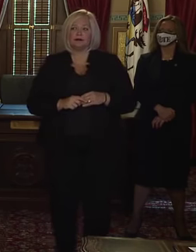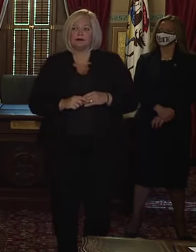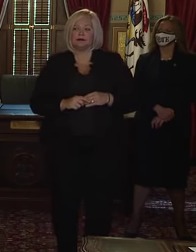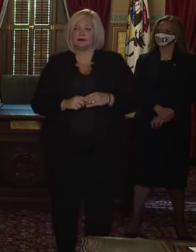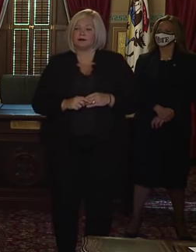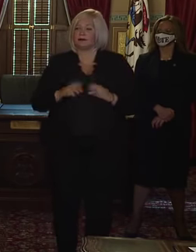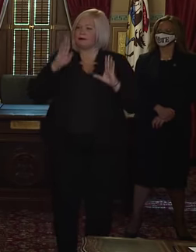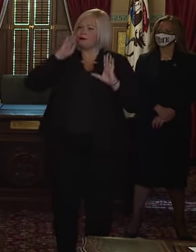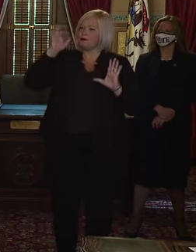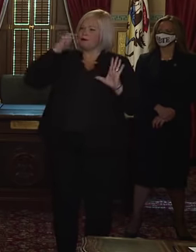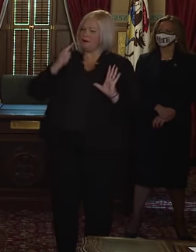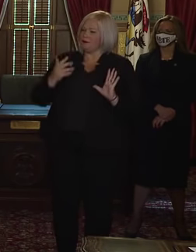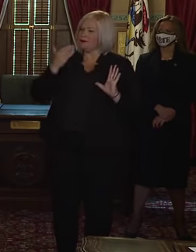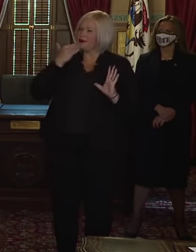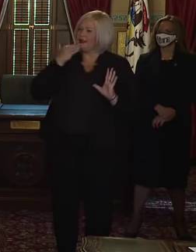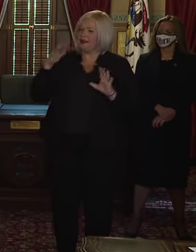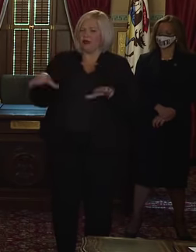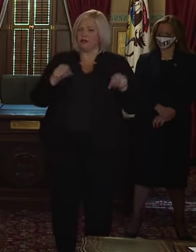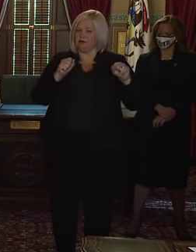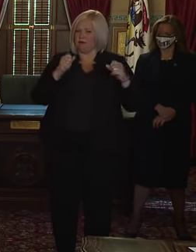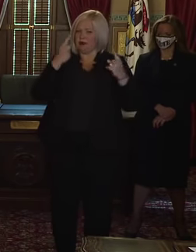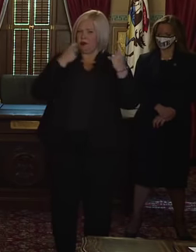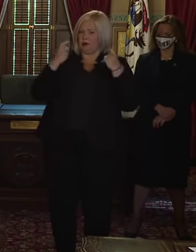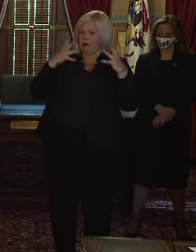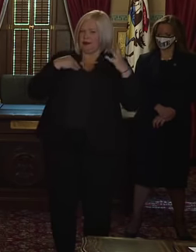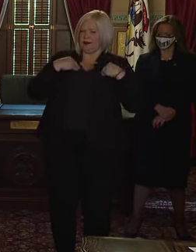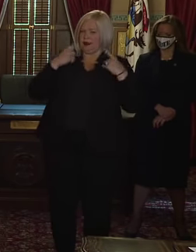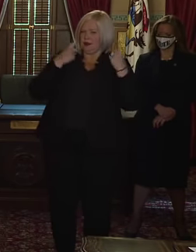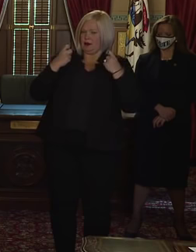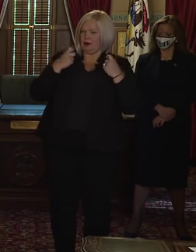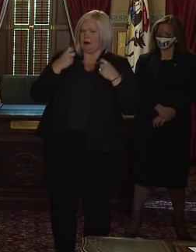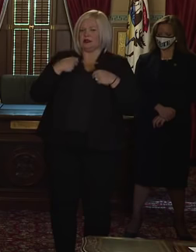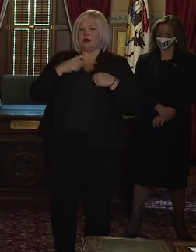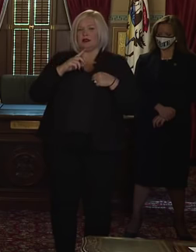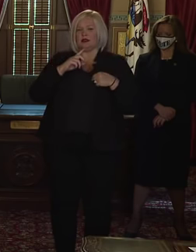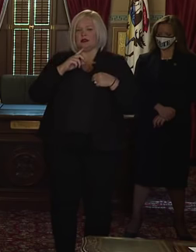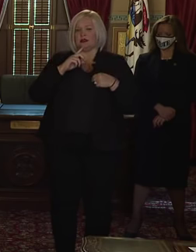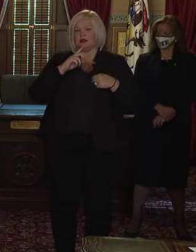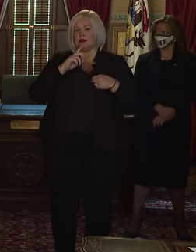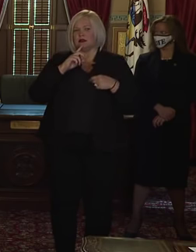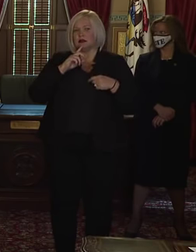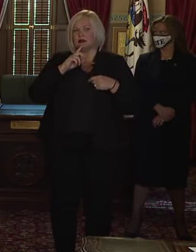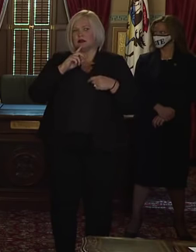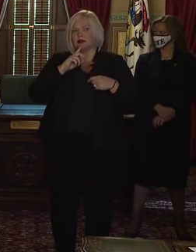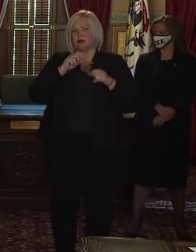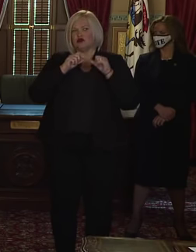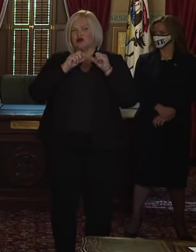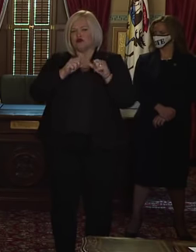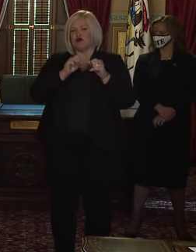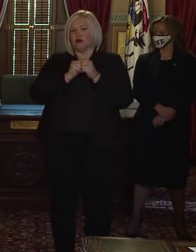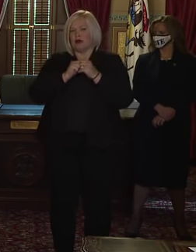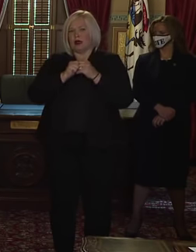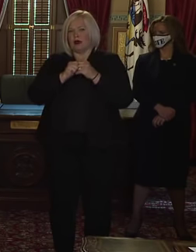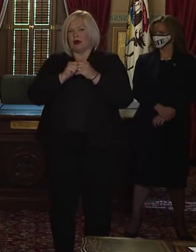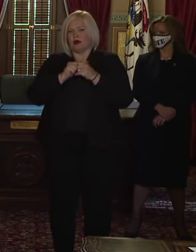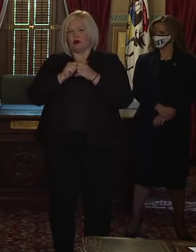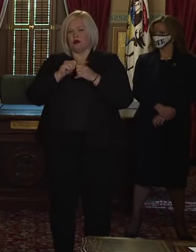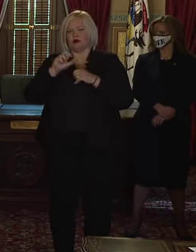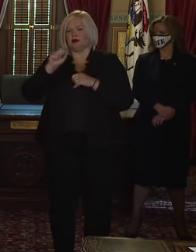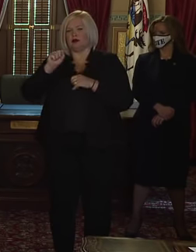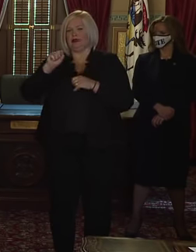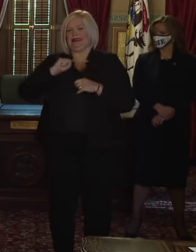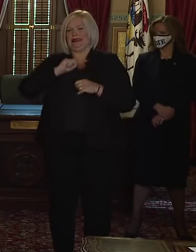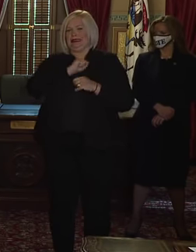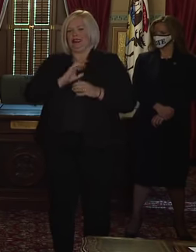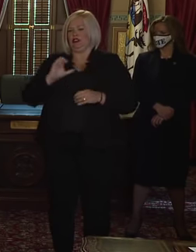Hi, Governor. Thanks for doing this. I wanted to ask you, staying with the mask theme, about Senate Majority Leader Shirky's comments over the